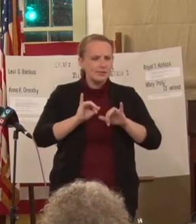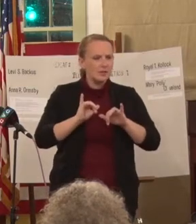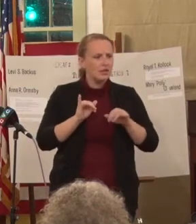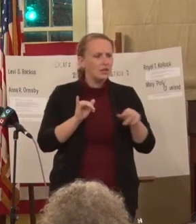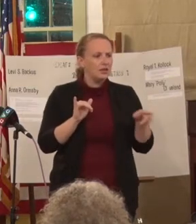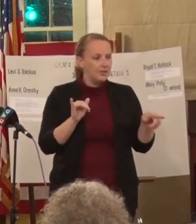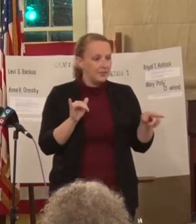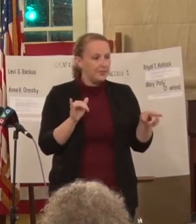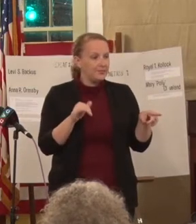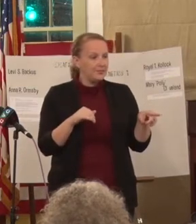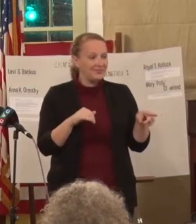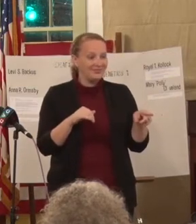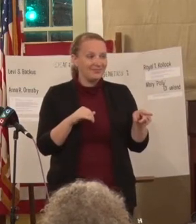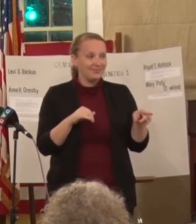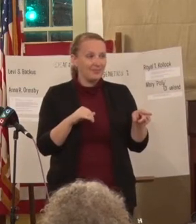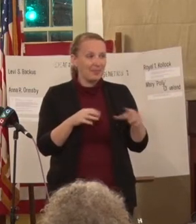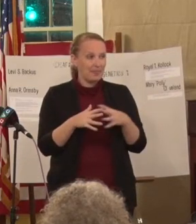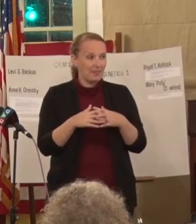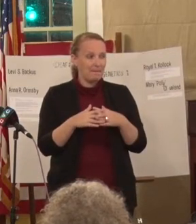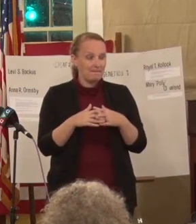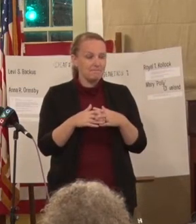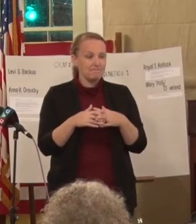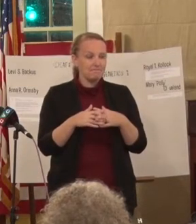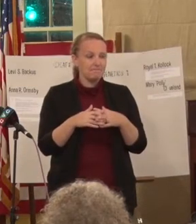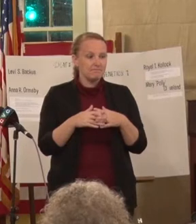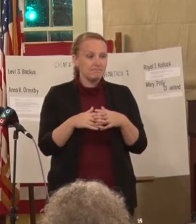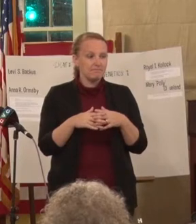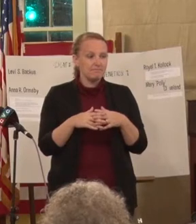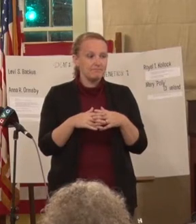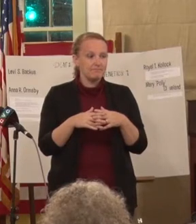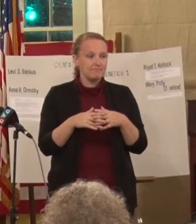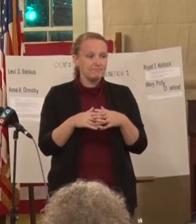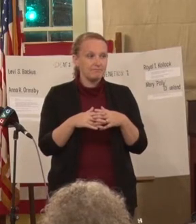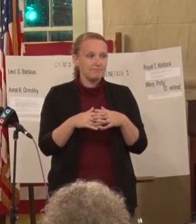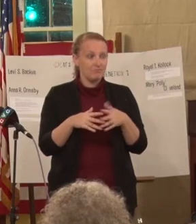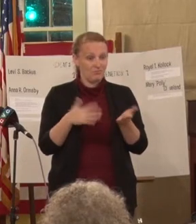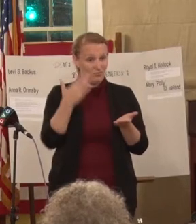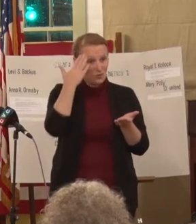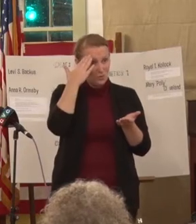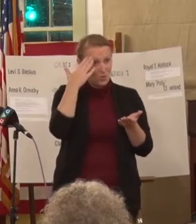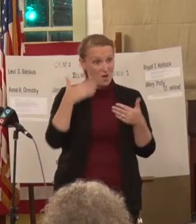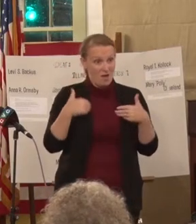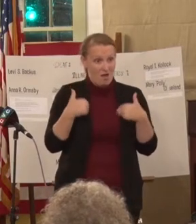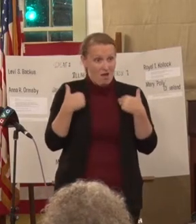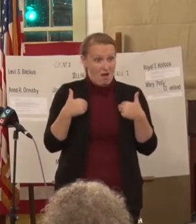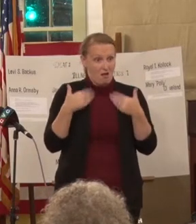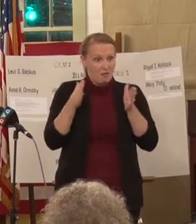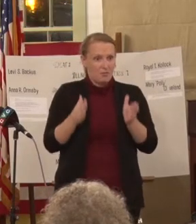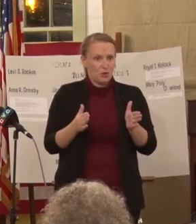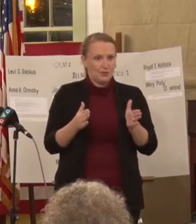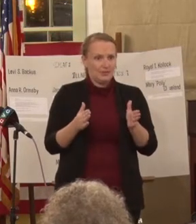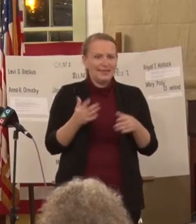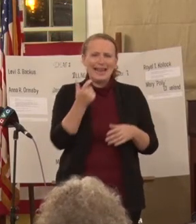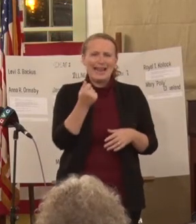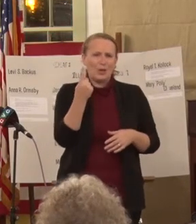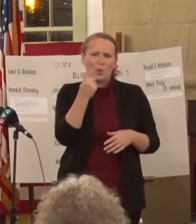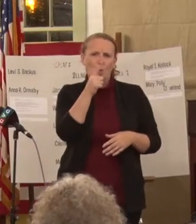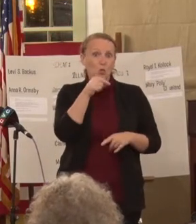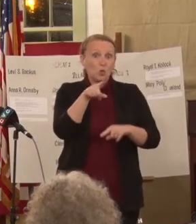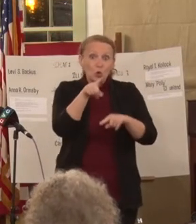that just, you know, the likelihood of a young person, anybody, who could agree to